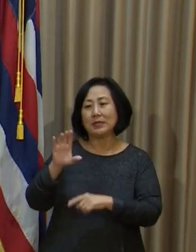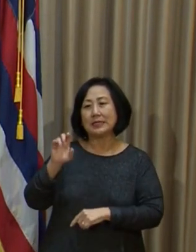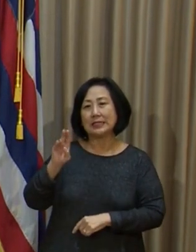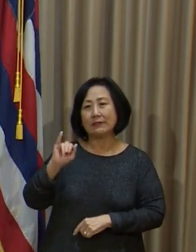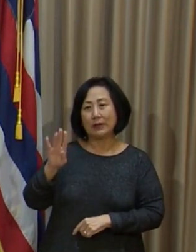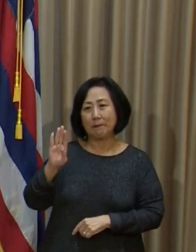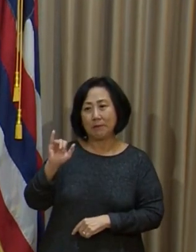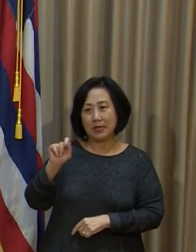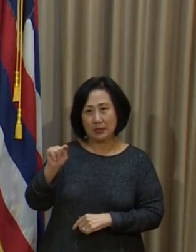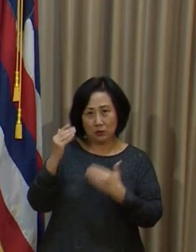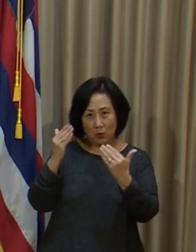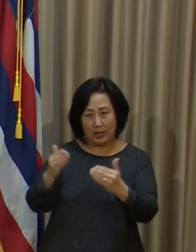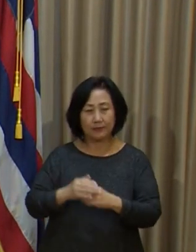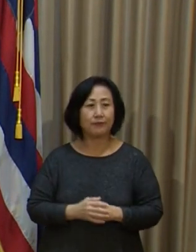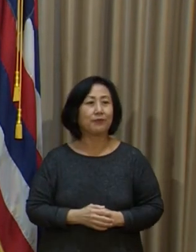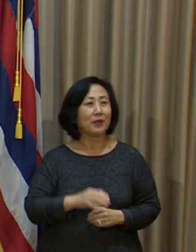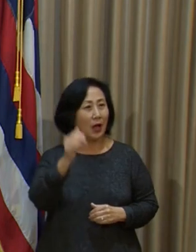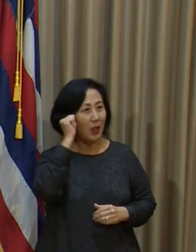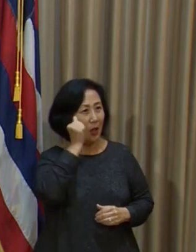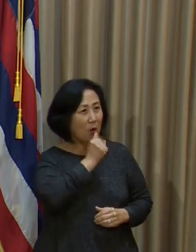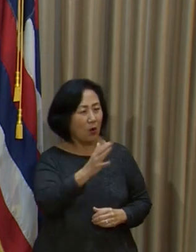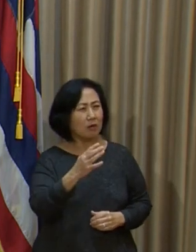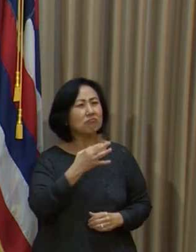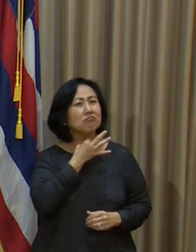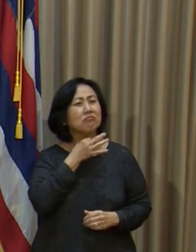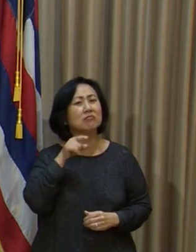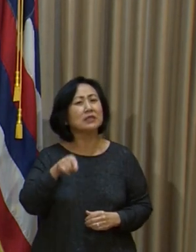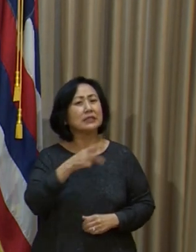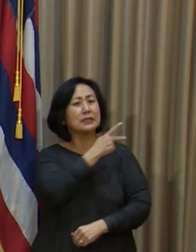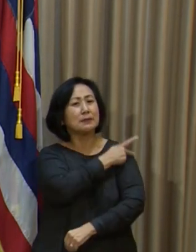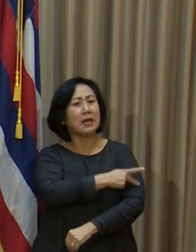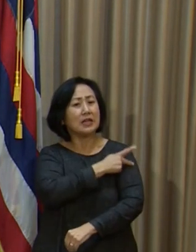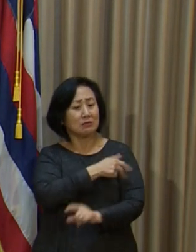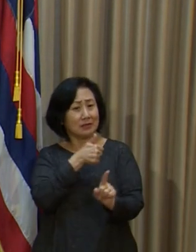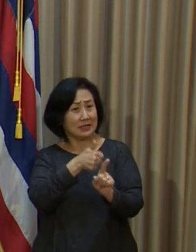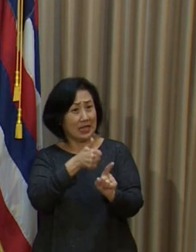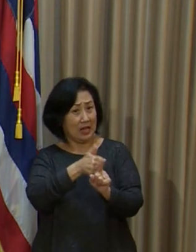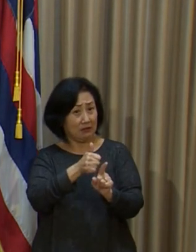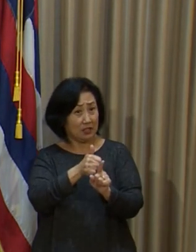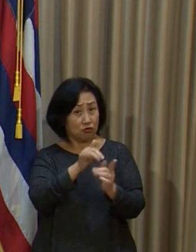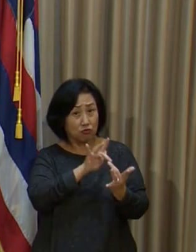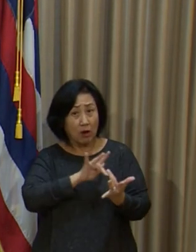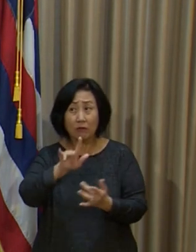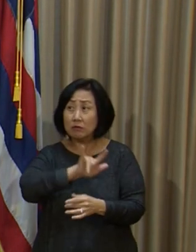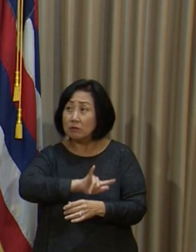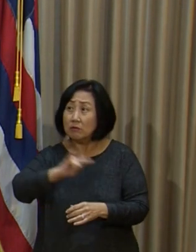Beat. Go ahead. Aloha. I was wondering if this patient had a travel history.